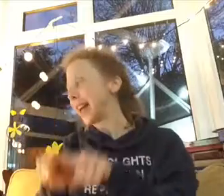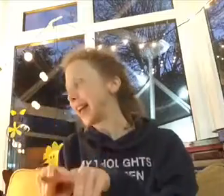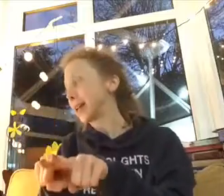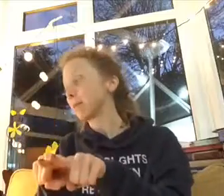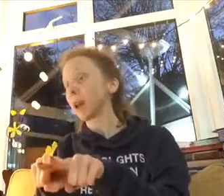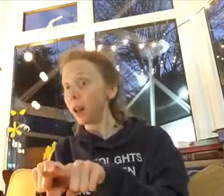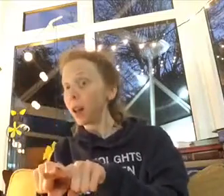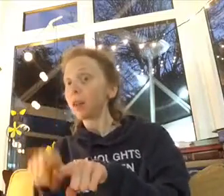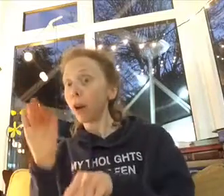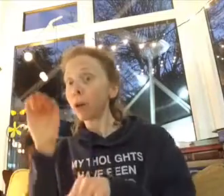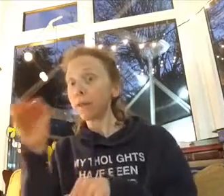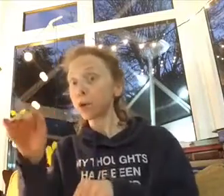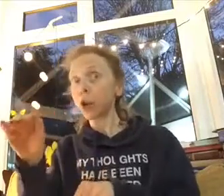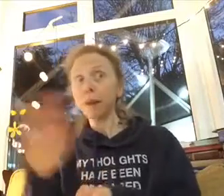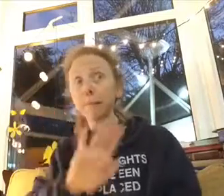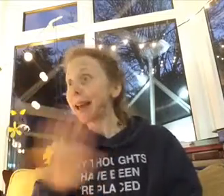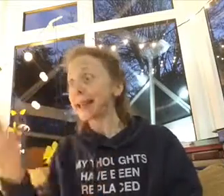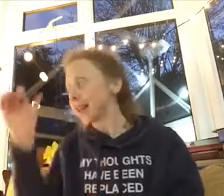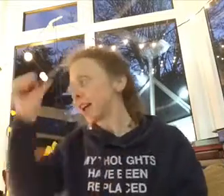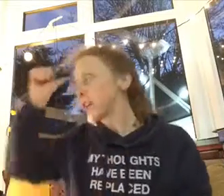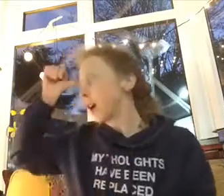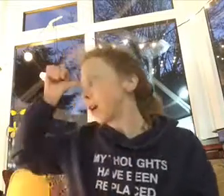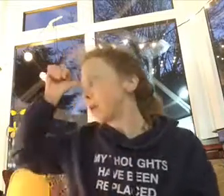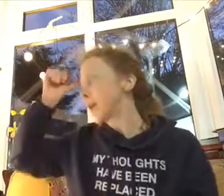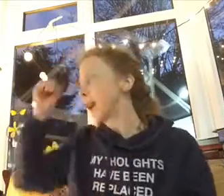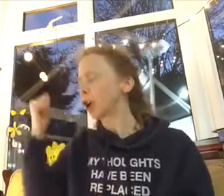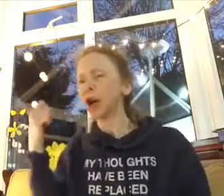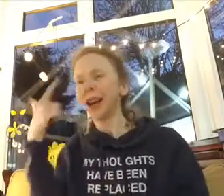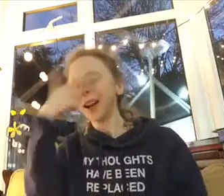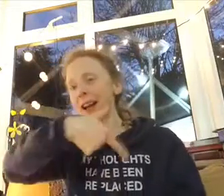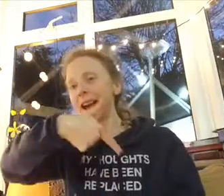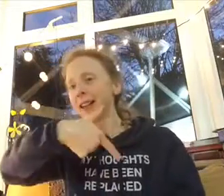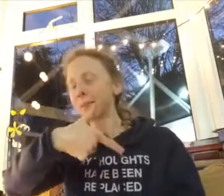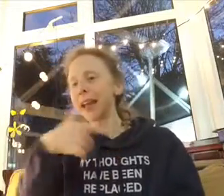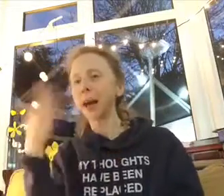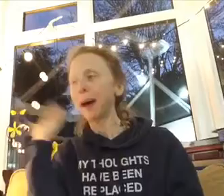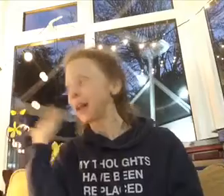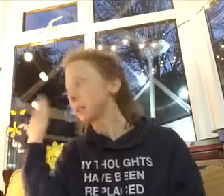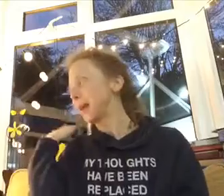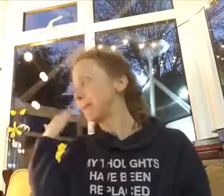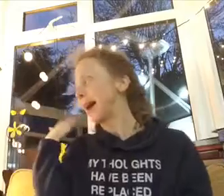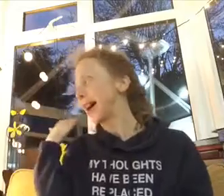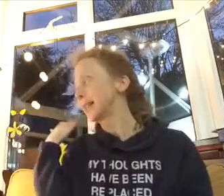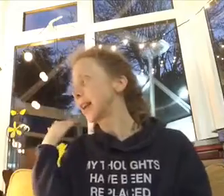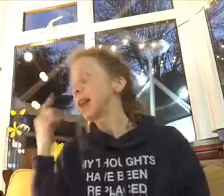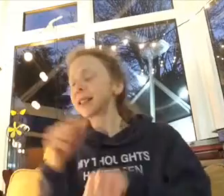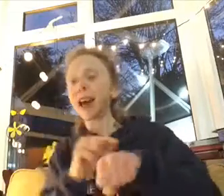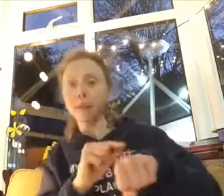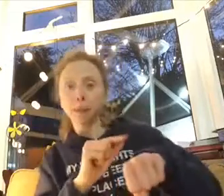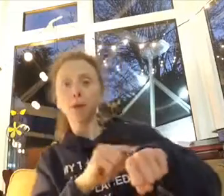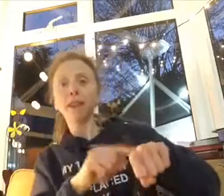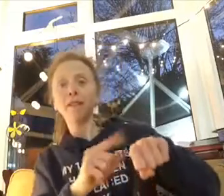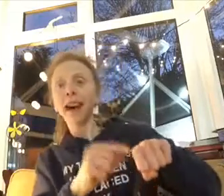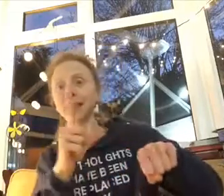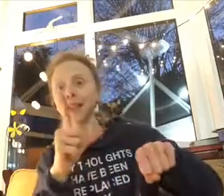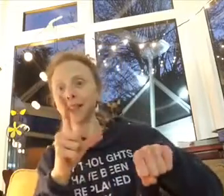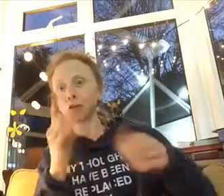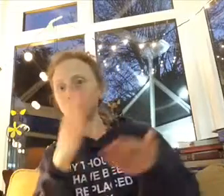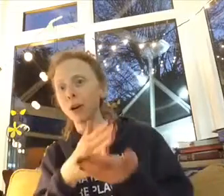same though the future remains unknown may blood like glass may our past be past time's moving fast it's true